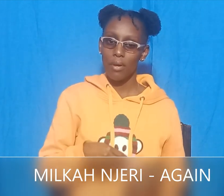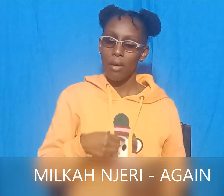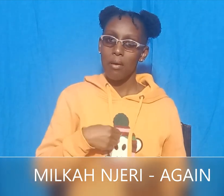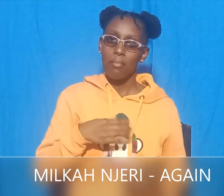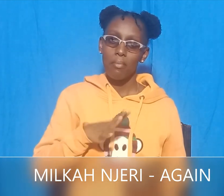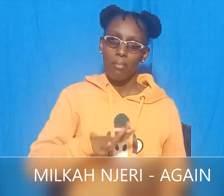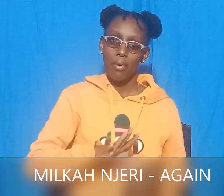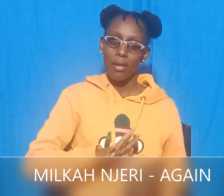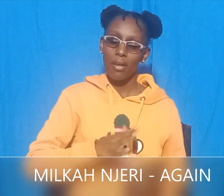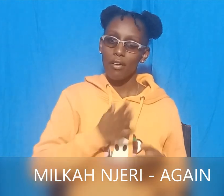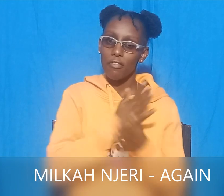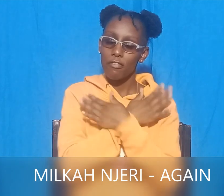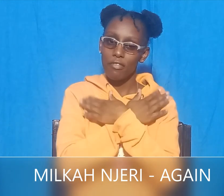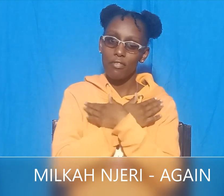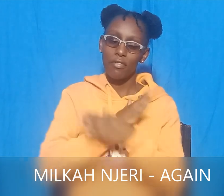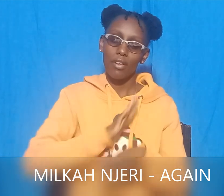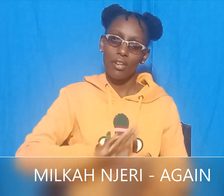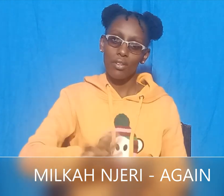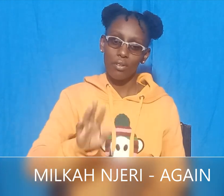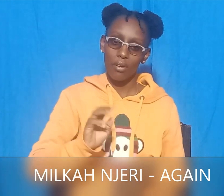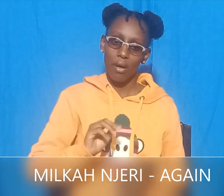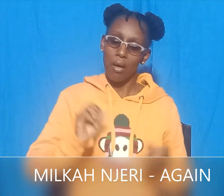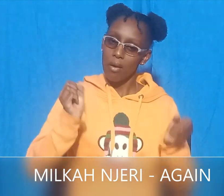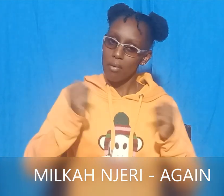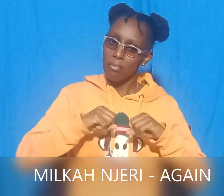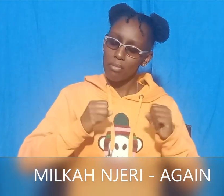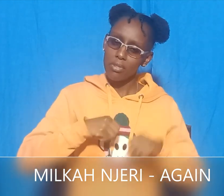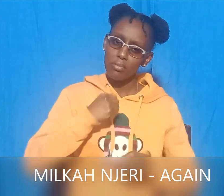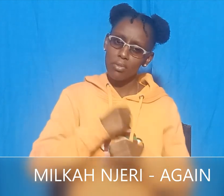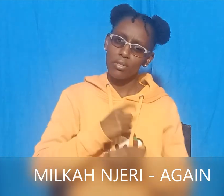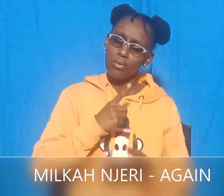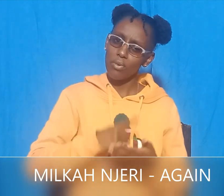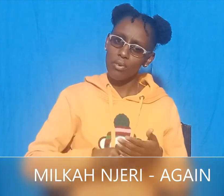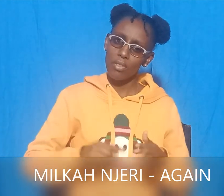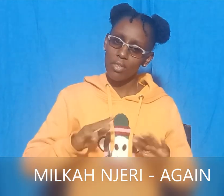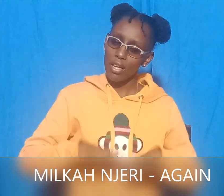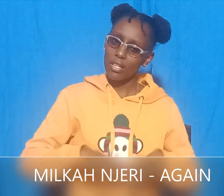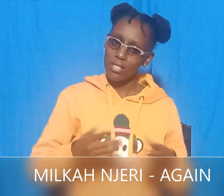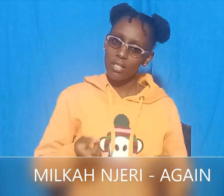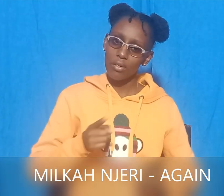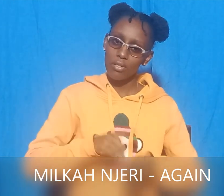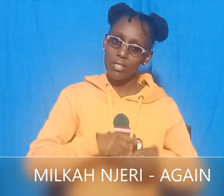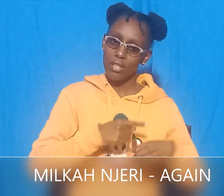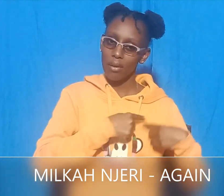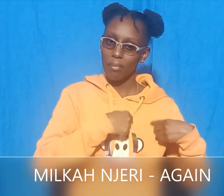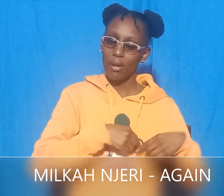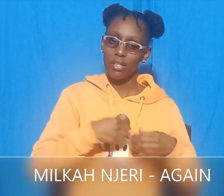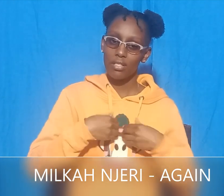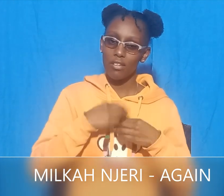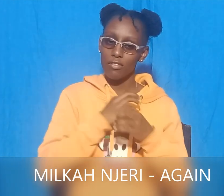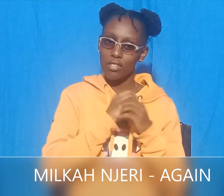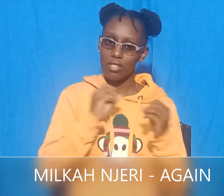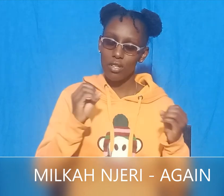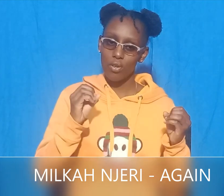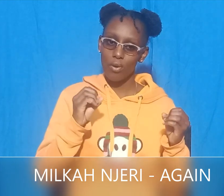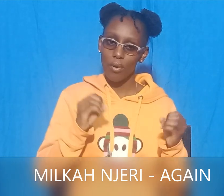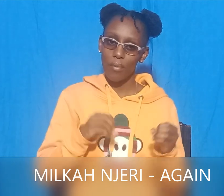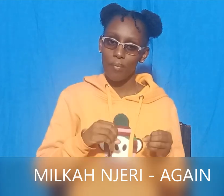friend. But how can I do that when I have no heart with me? The crocodile asked